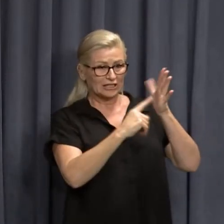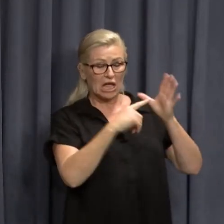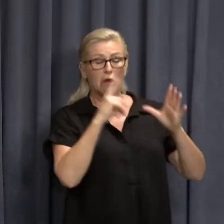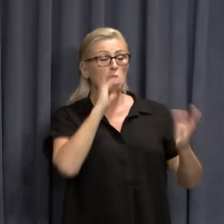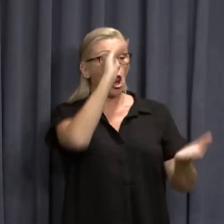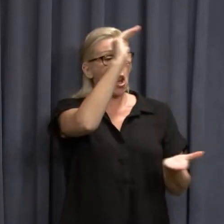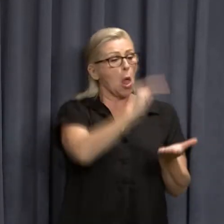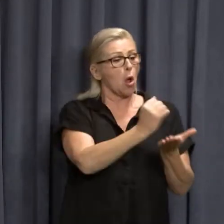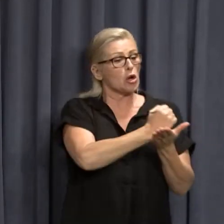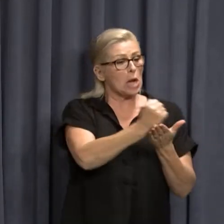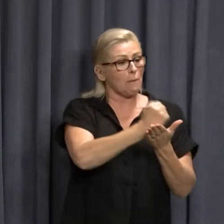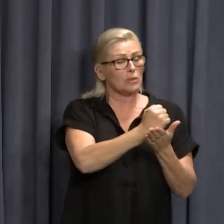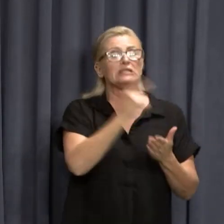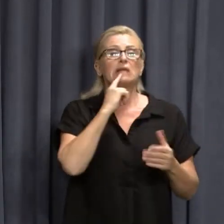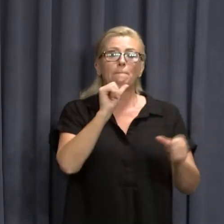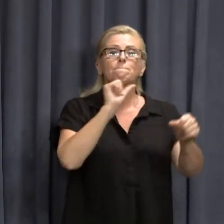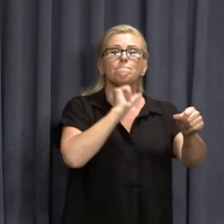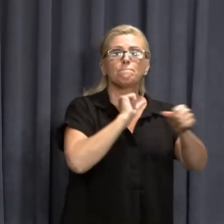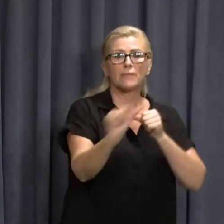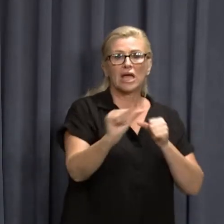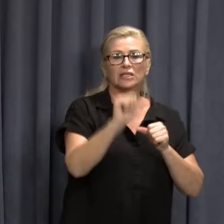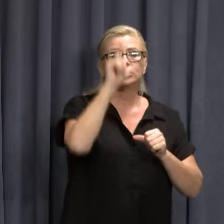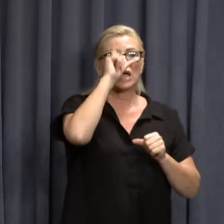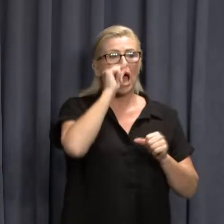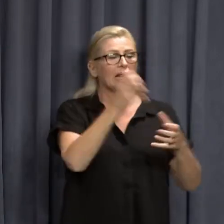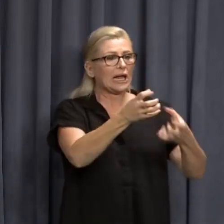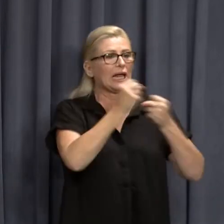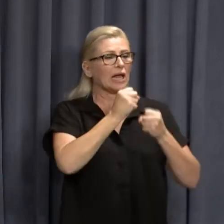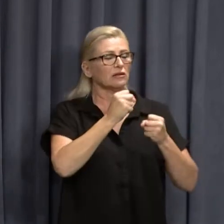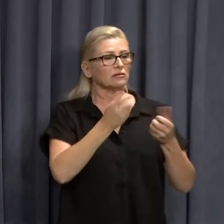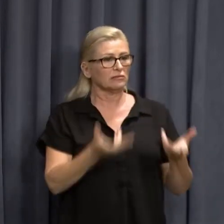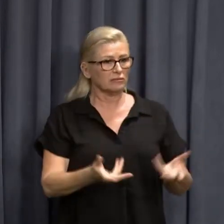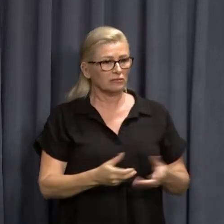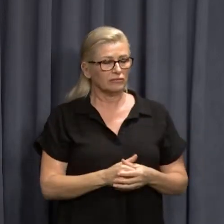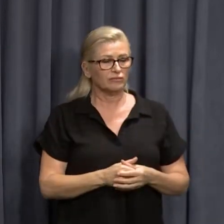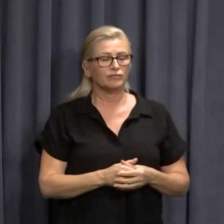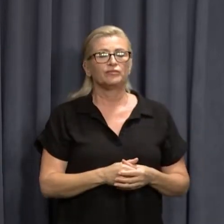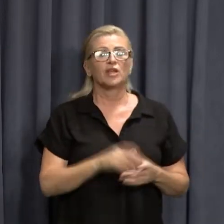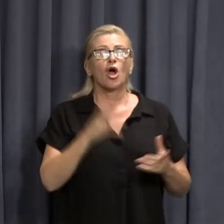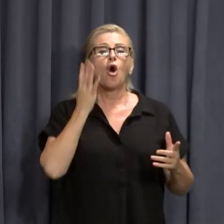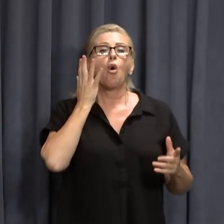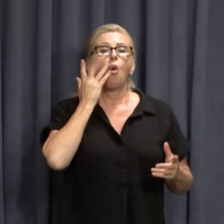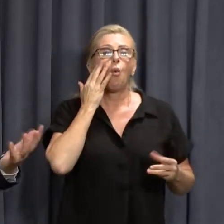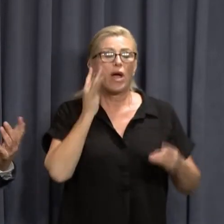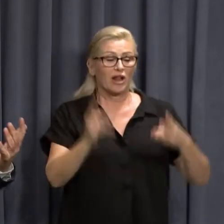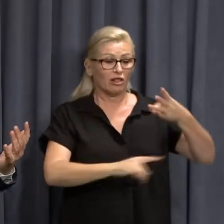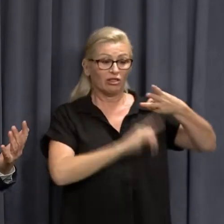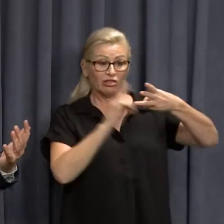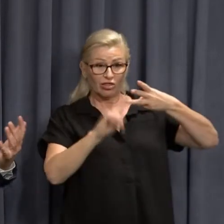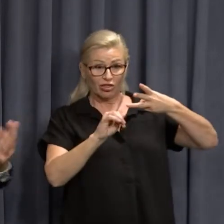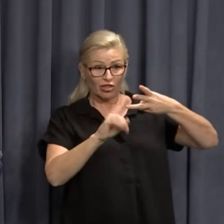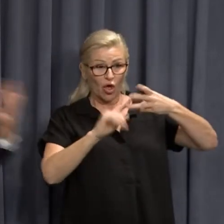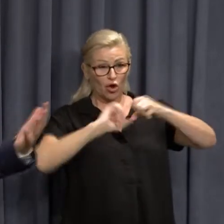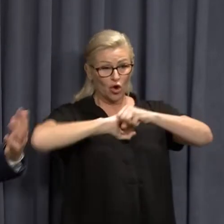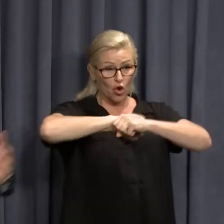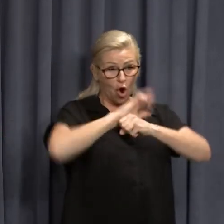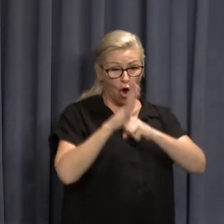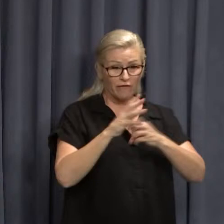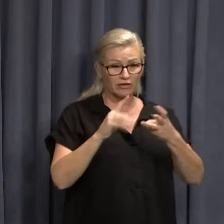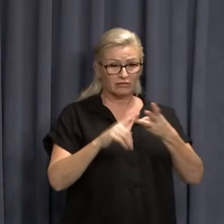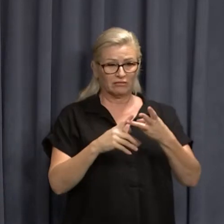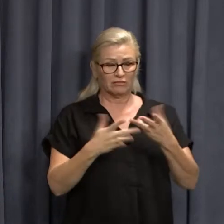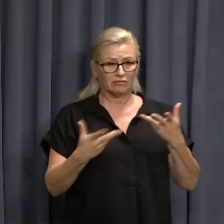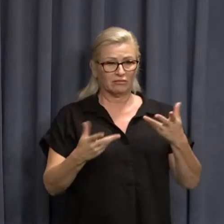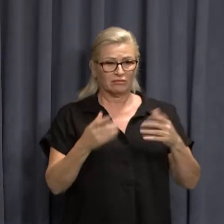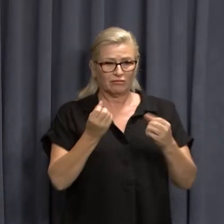way of having very accurate results with delta with low rates of transmission comparably. Obviously when Omicron arrived and didn't exist